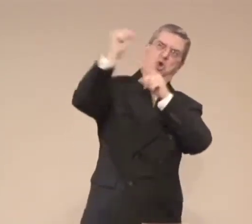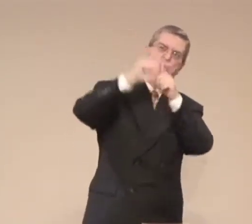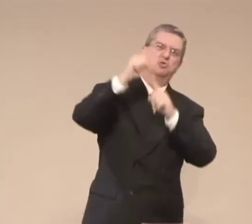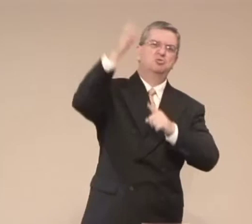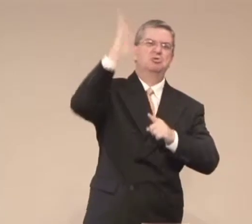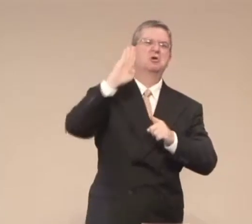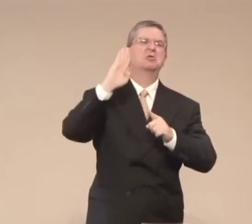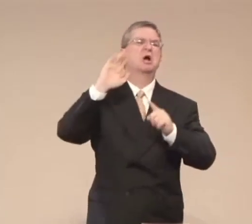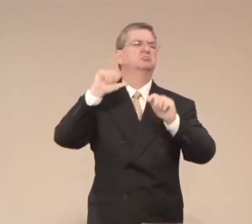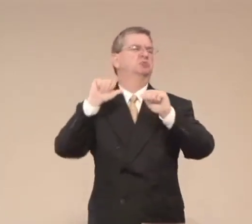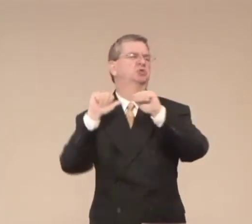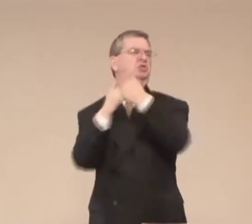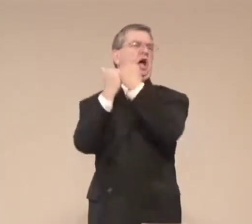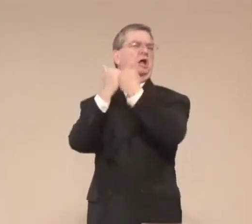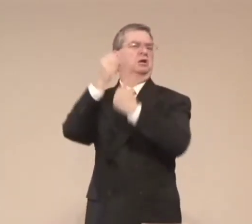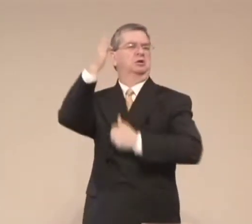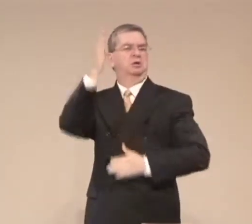error and sin.